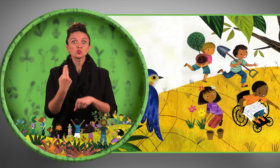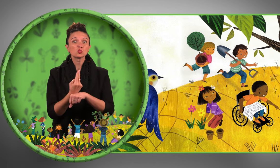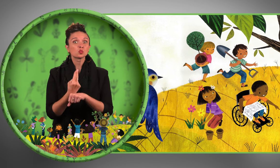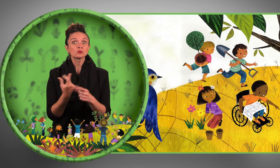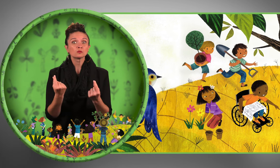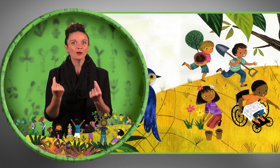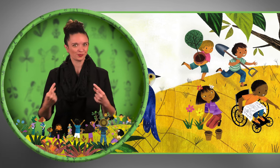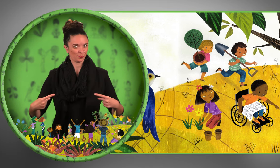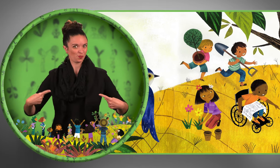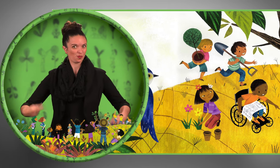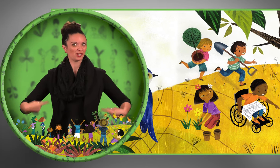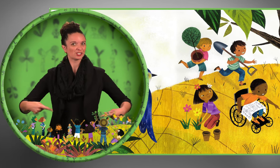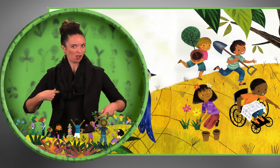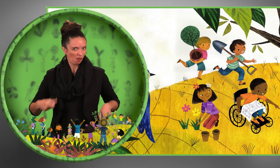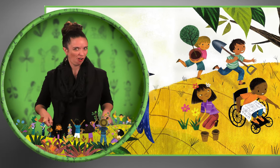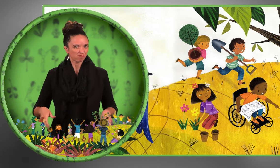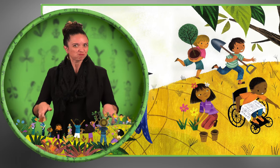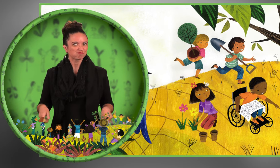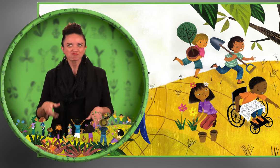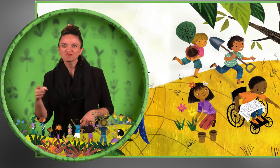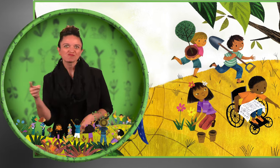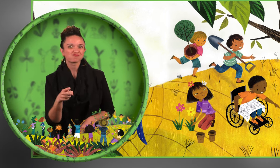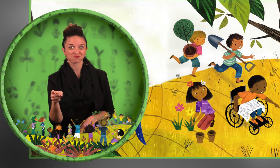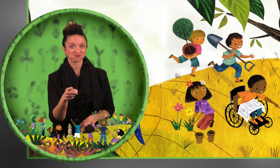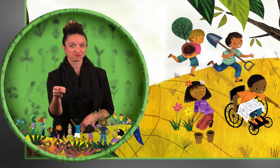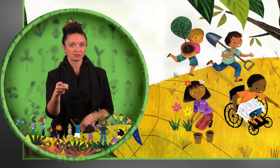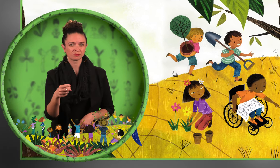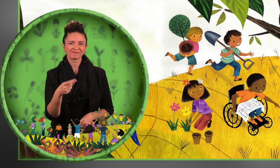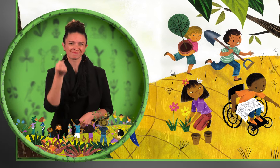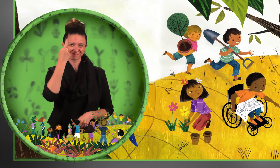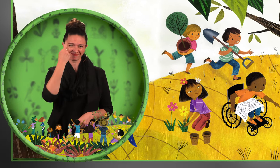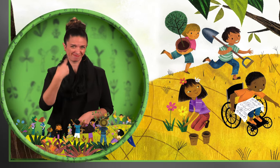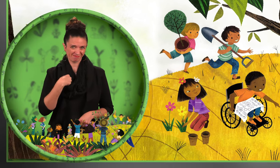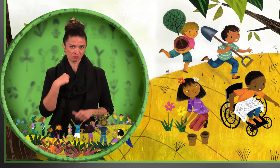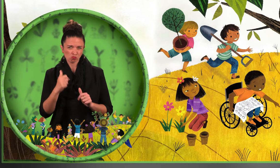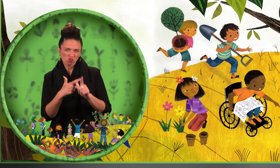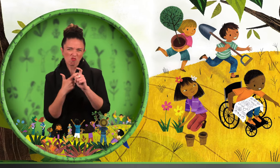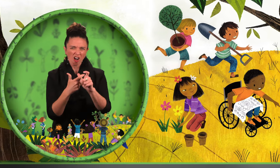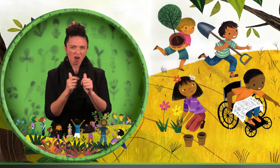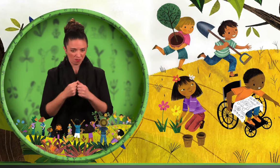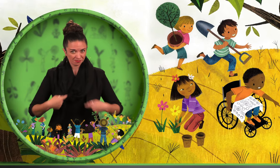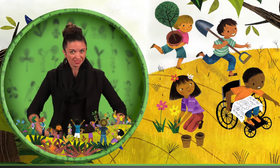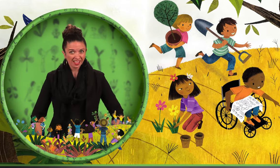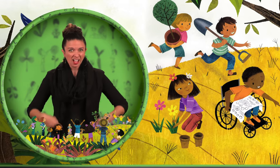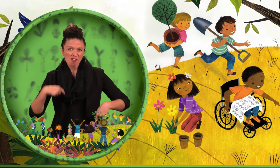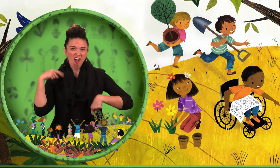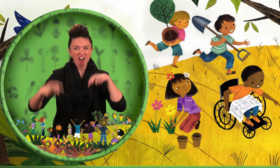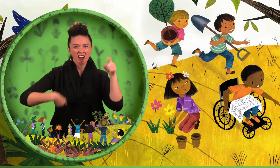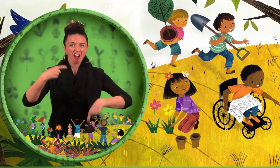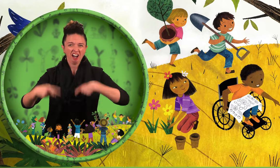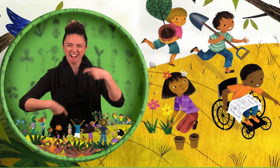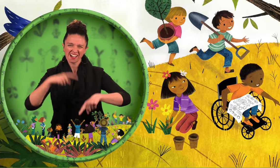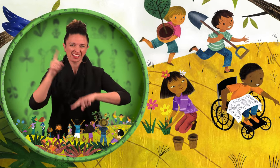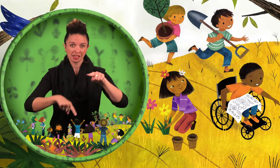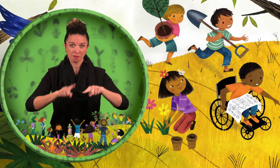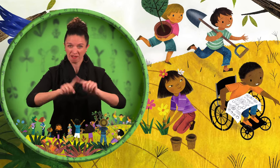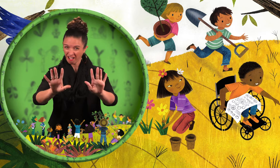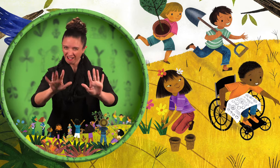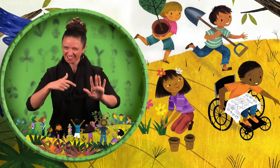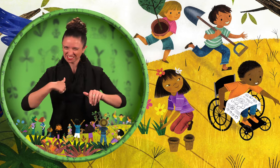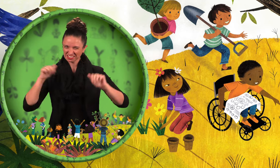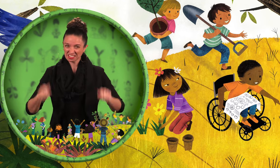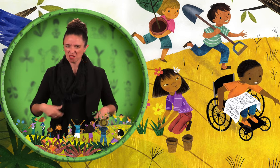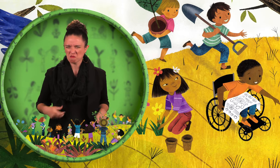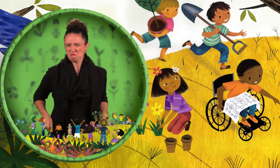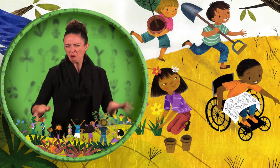I'm Anthony, and I use a wheelchair to get around. Even though I can't run with my legs,